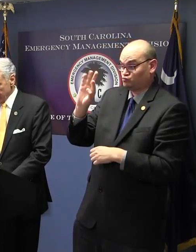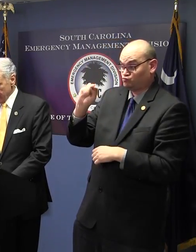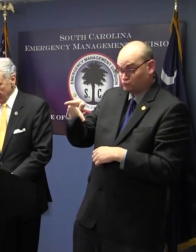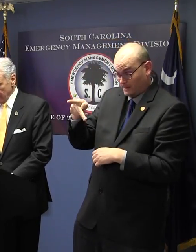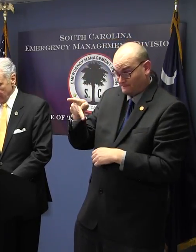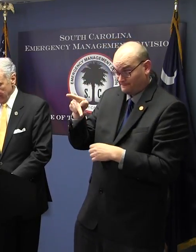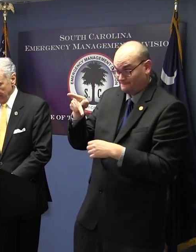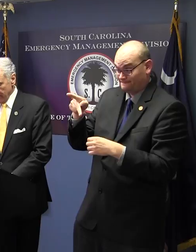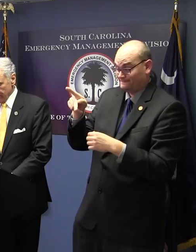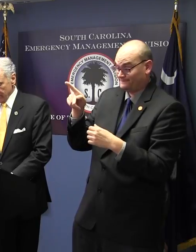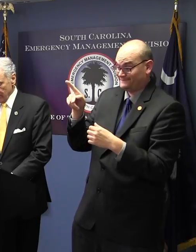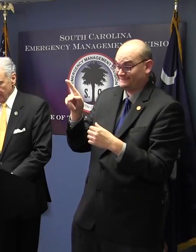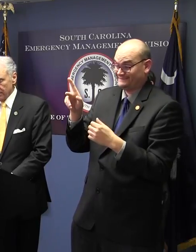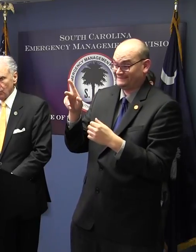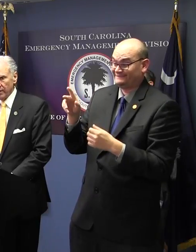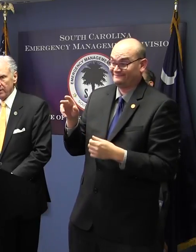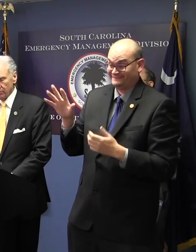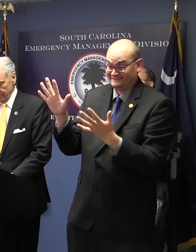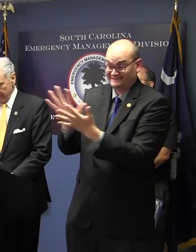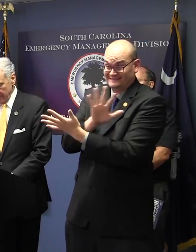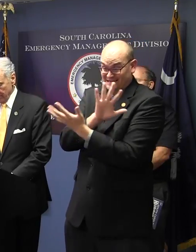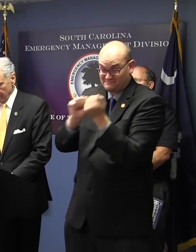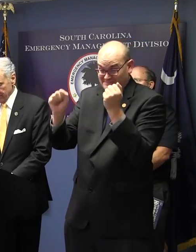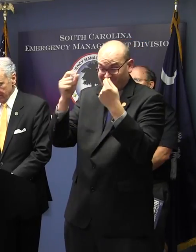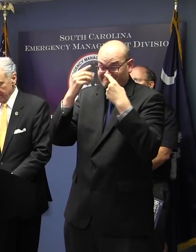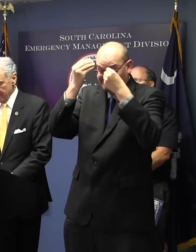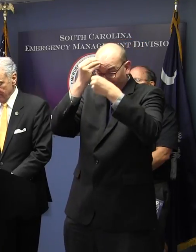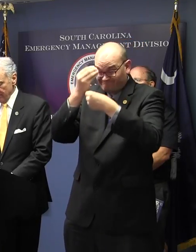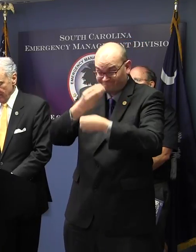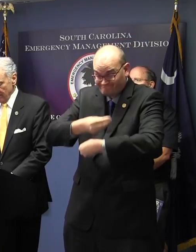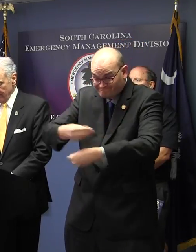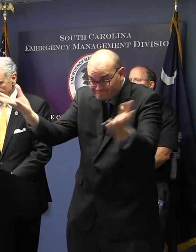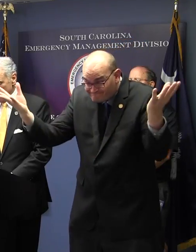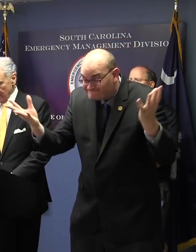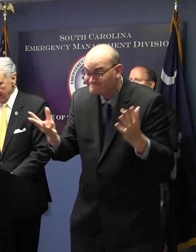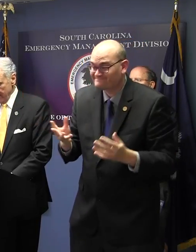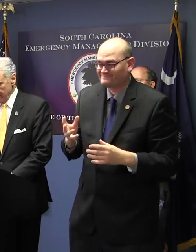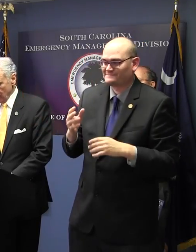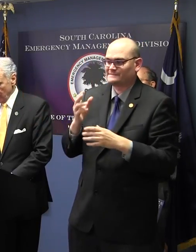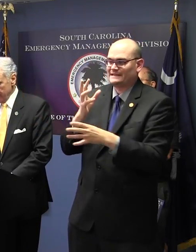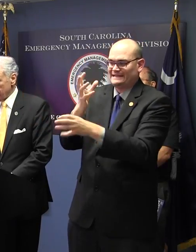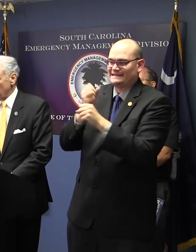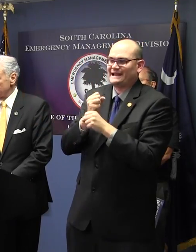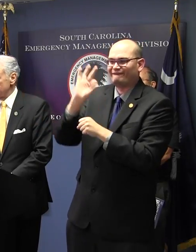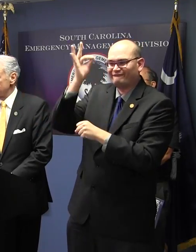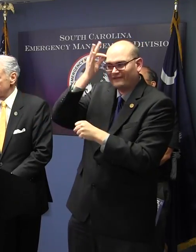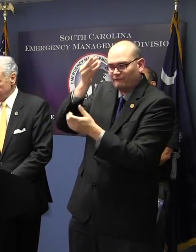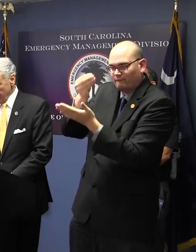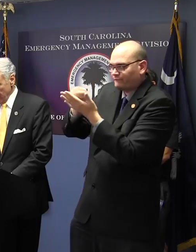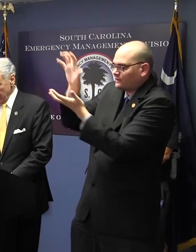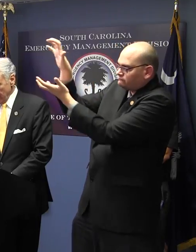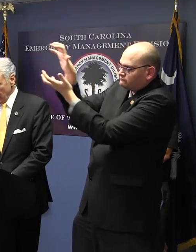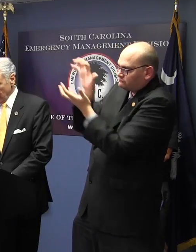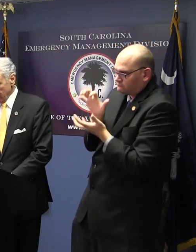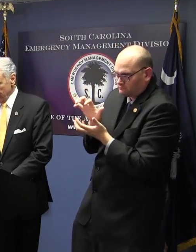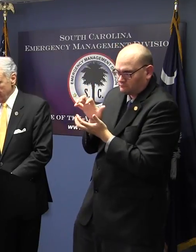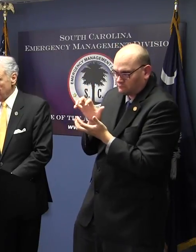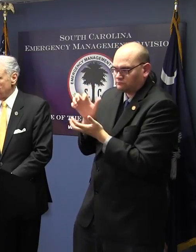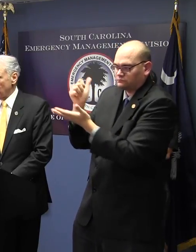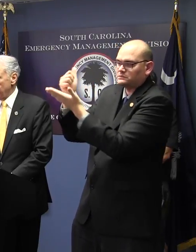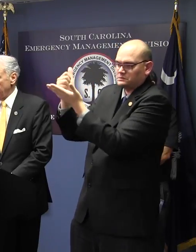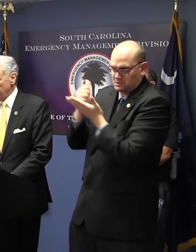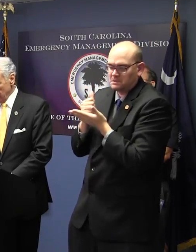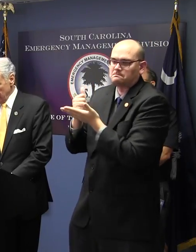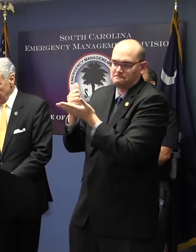advance of the hurricane so that we will be able to receive federal aid and resources in order